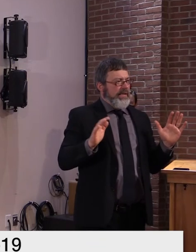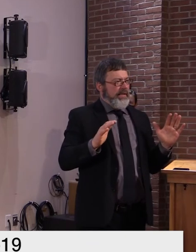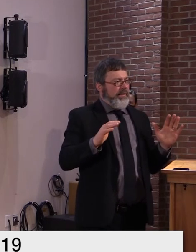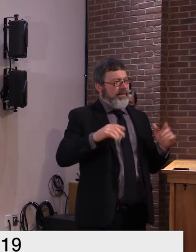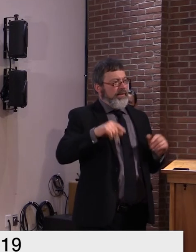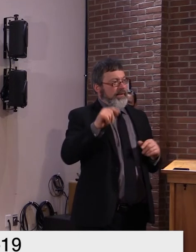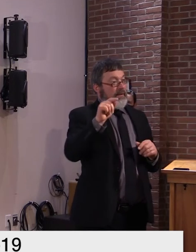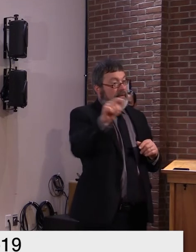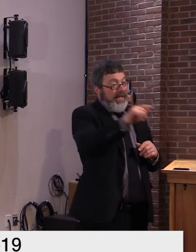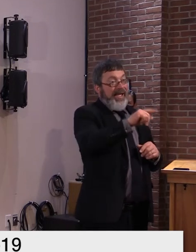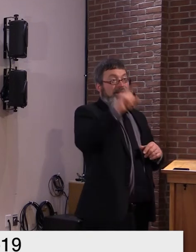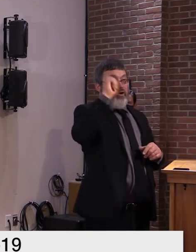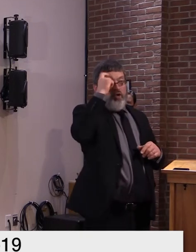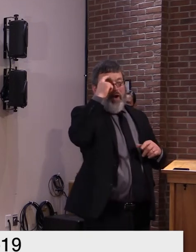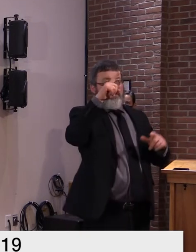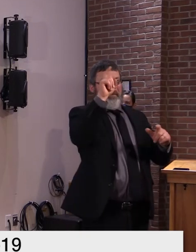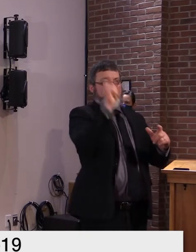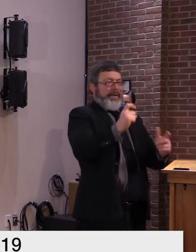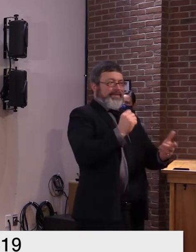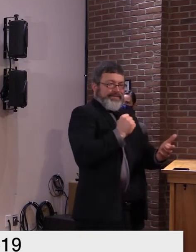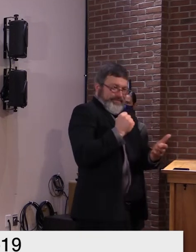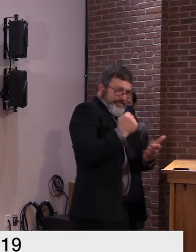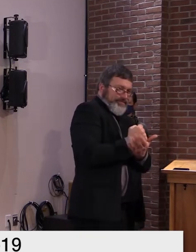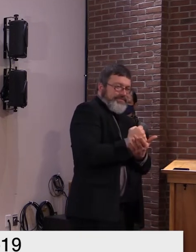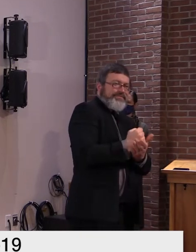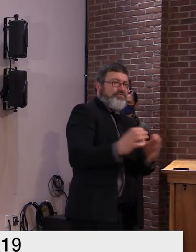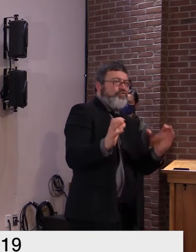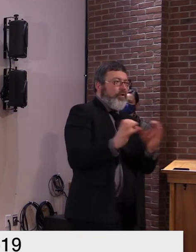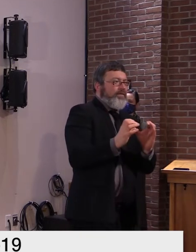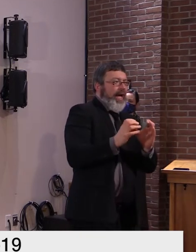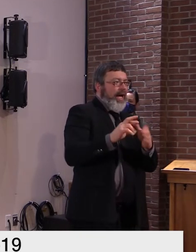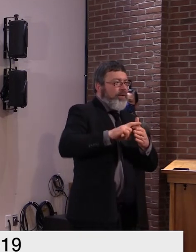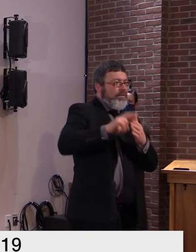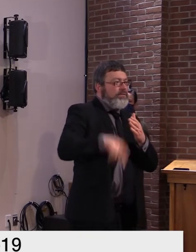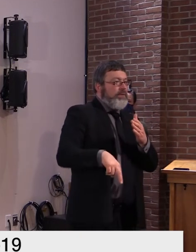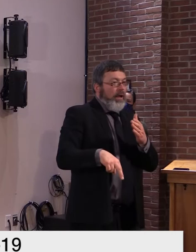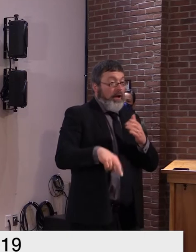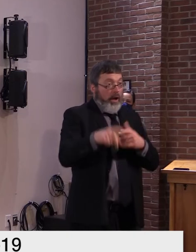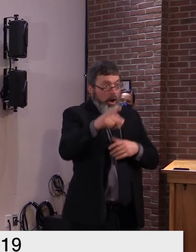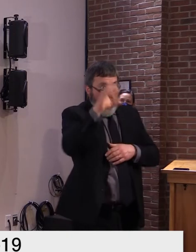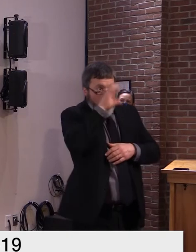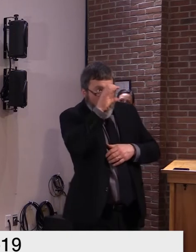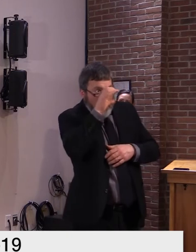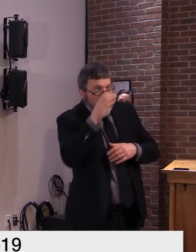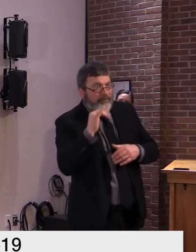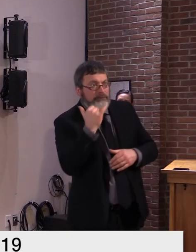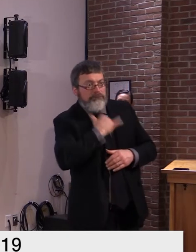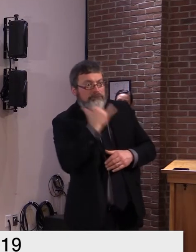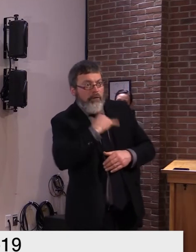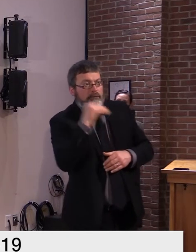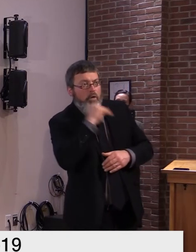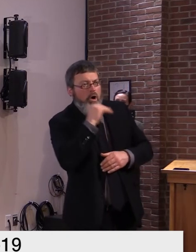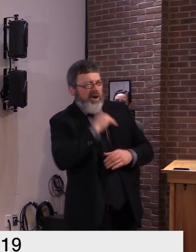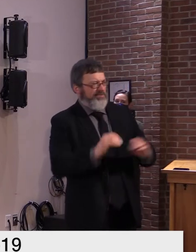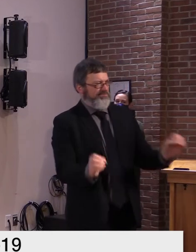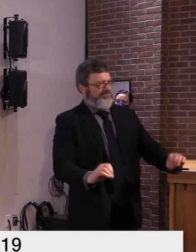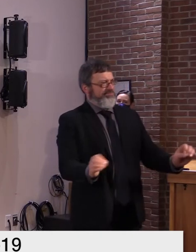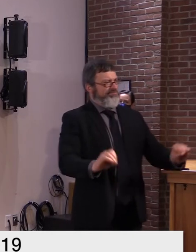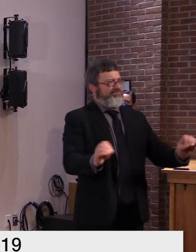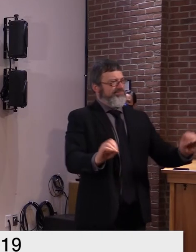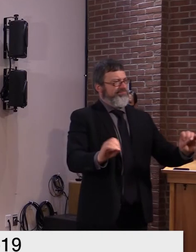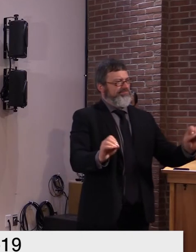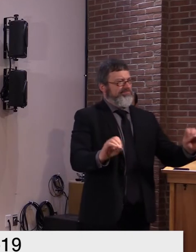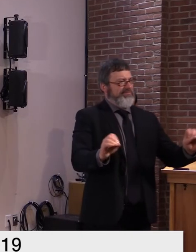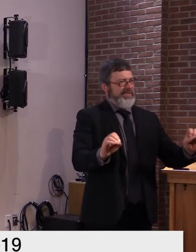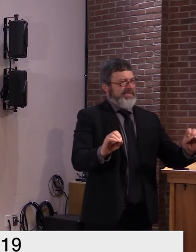reason, they've found nothing that would impact their decision to